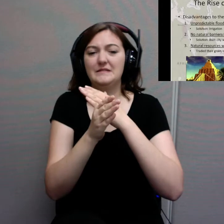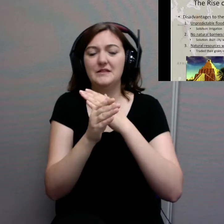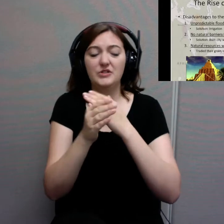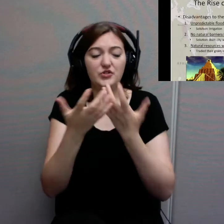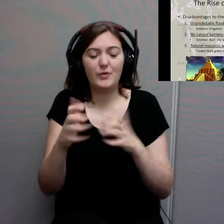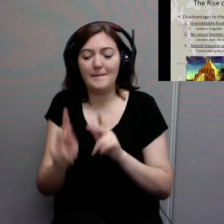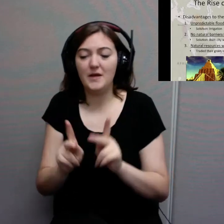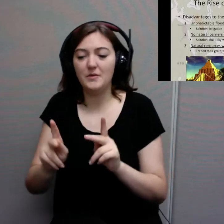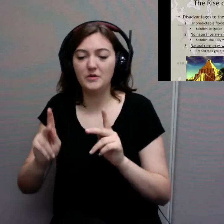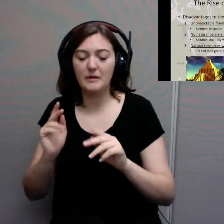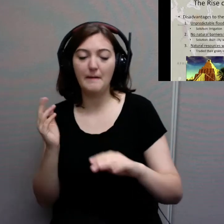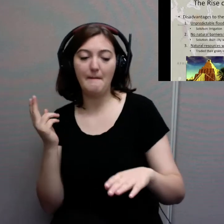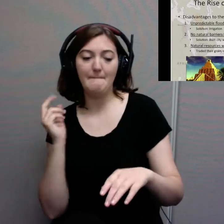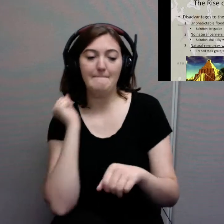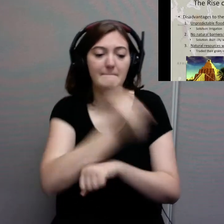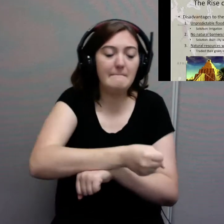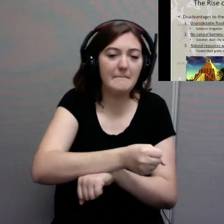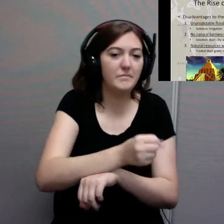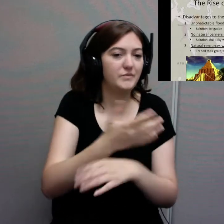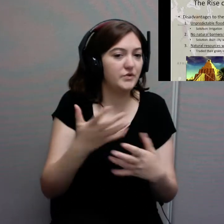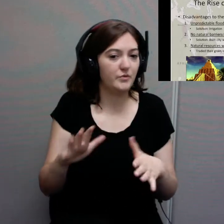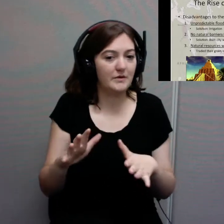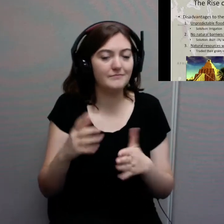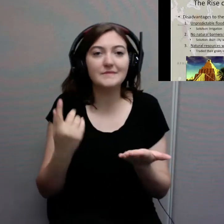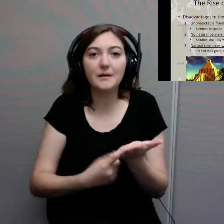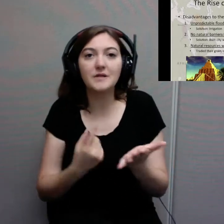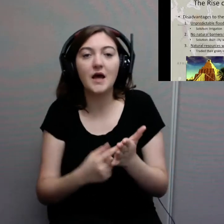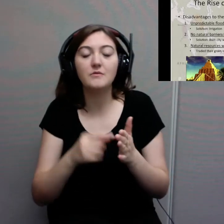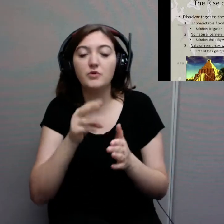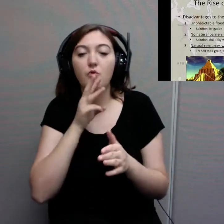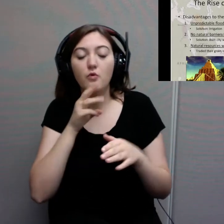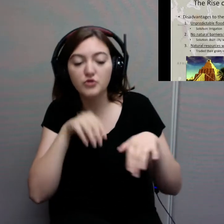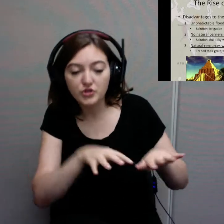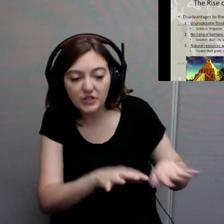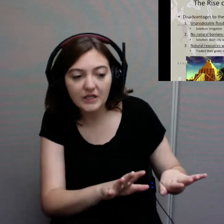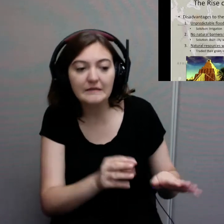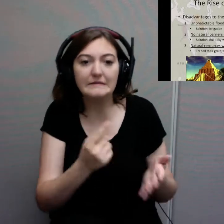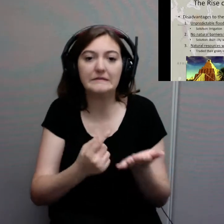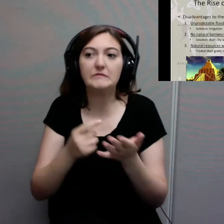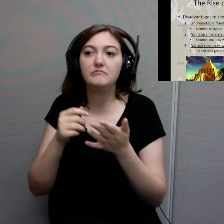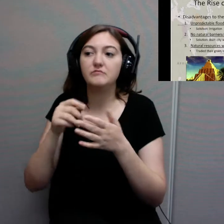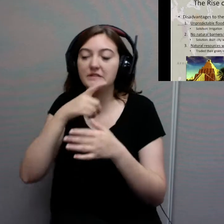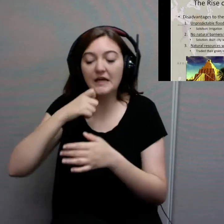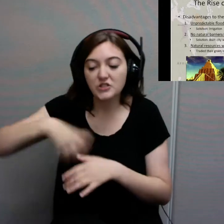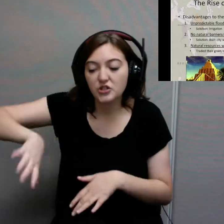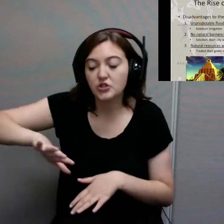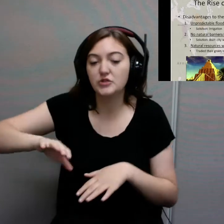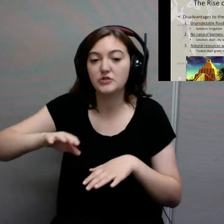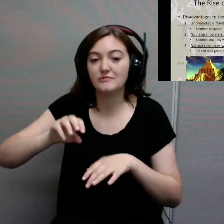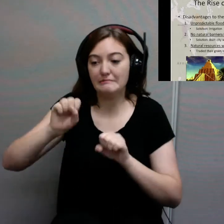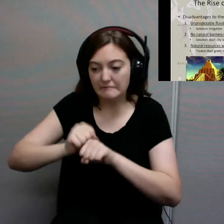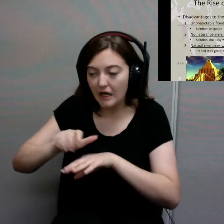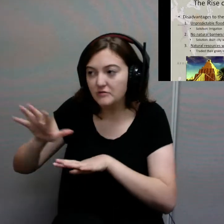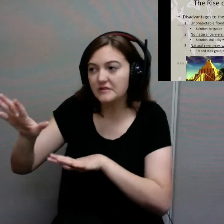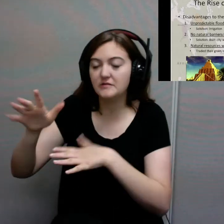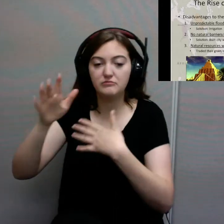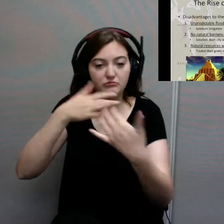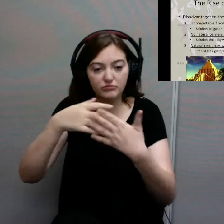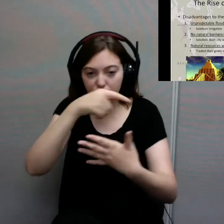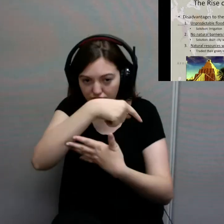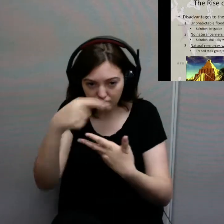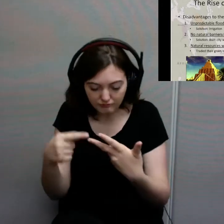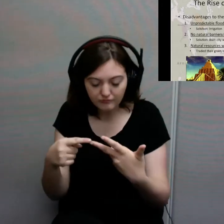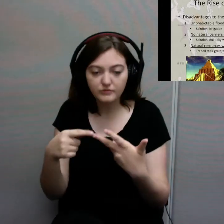oceans or deserts or mountains. So what the people of Mesopotamia did is they built